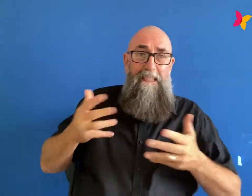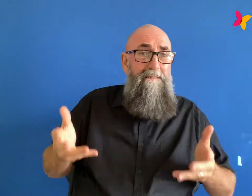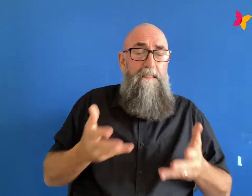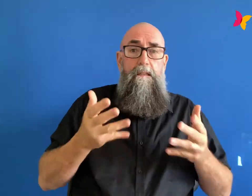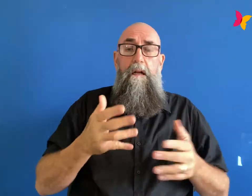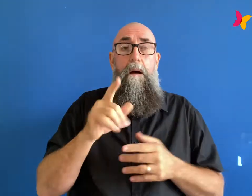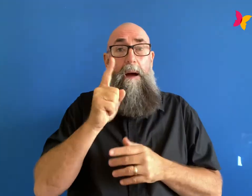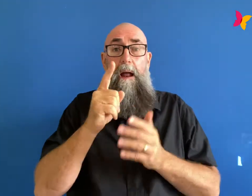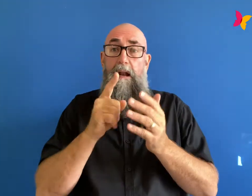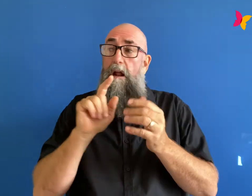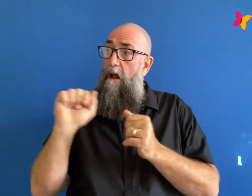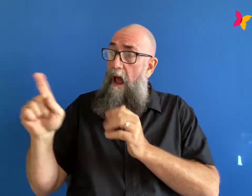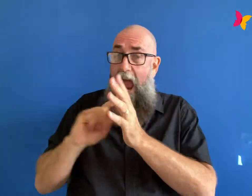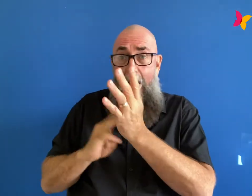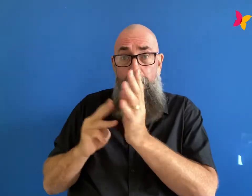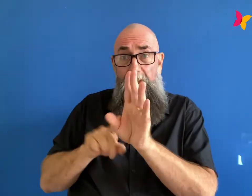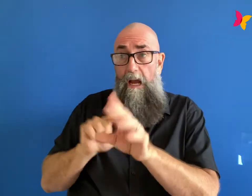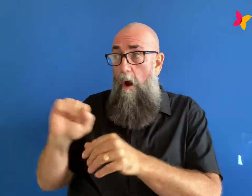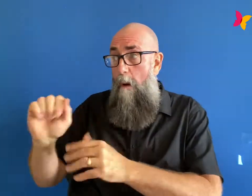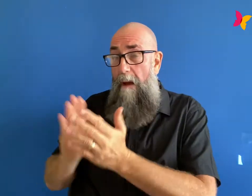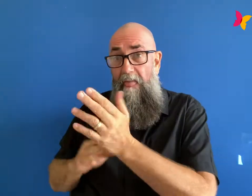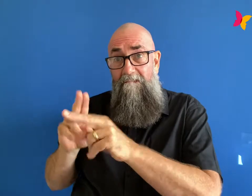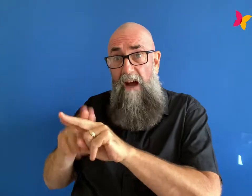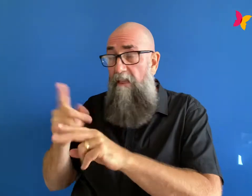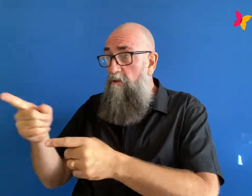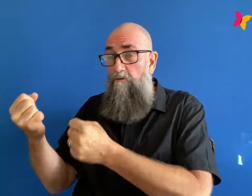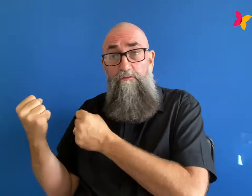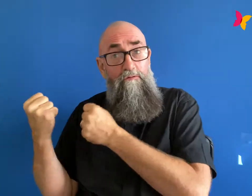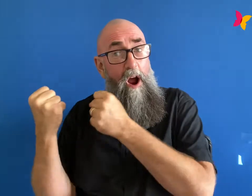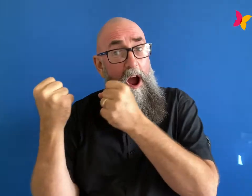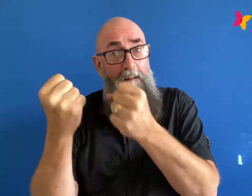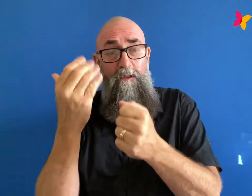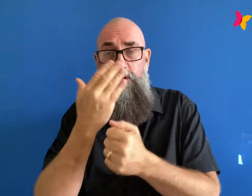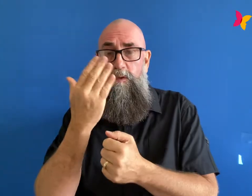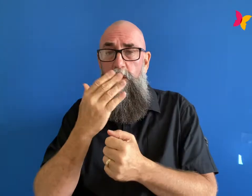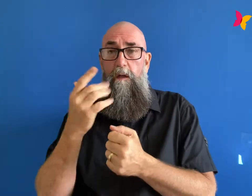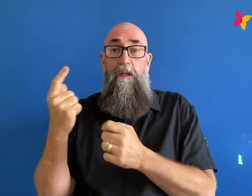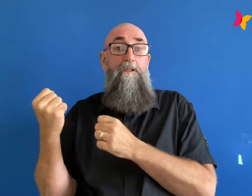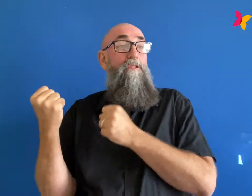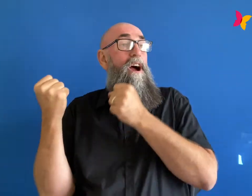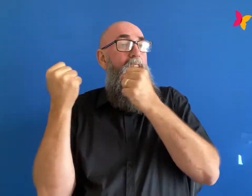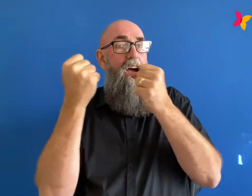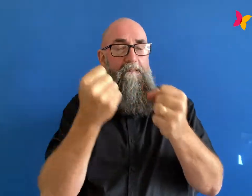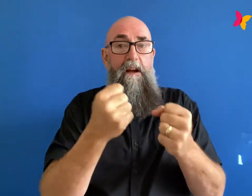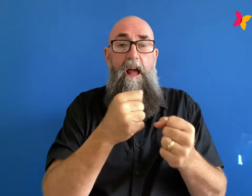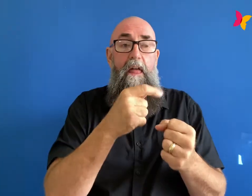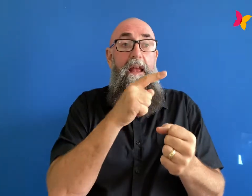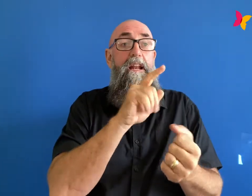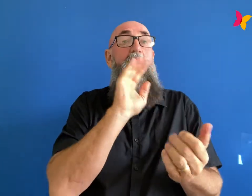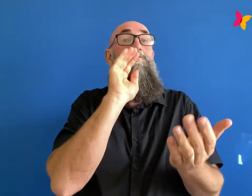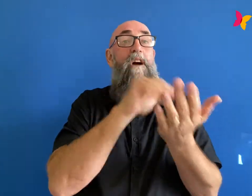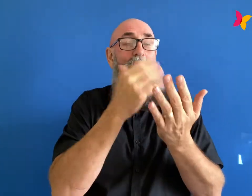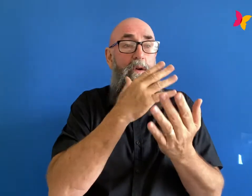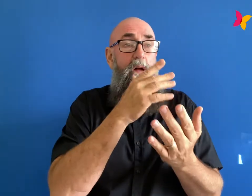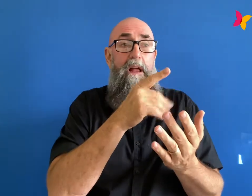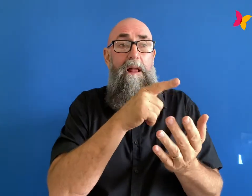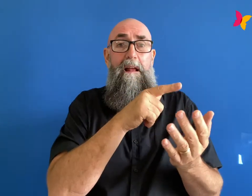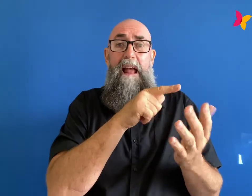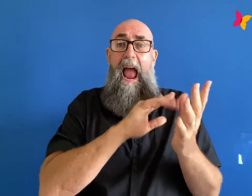gates only for amy to plead to be driven straight back home again but she wasn't sharing any of why she didn't want to go to